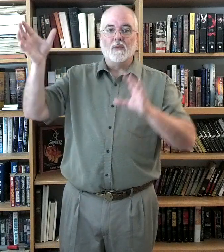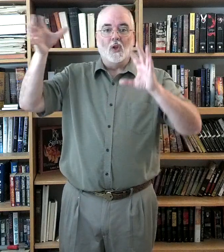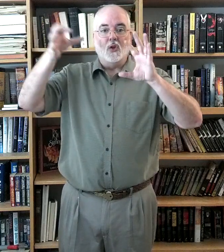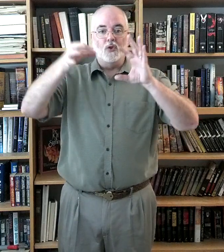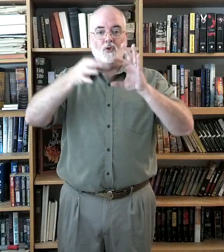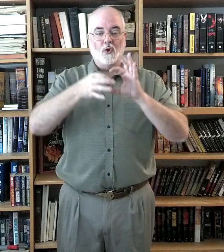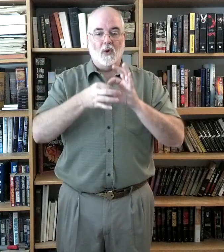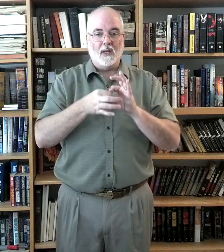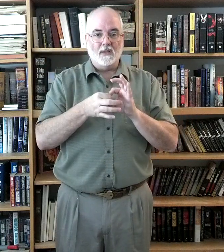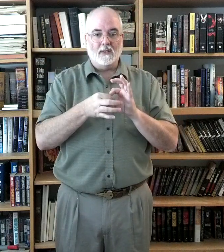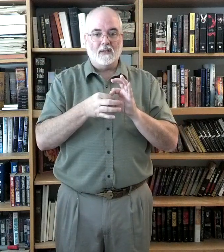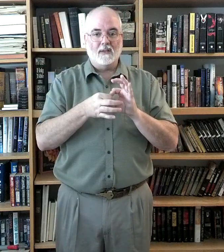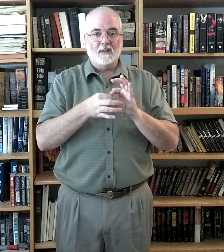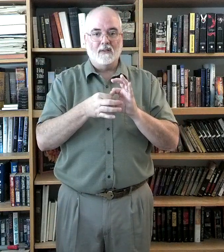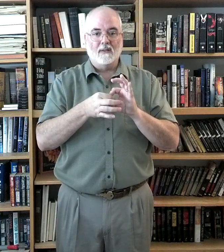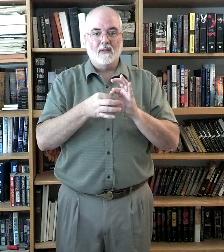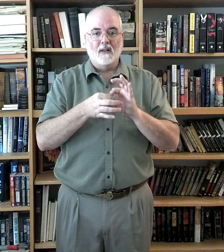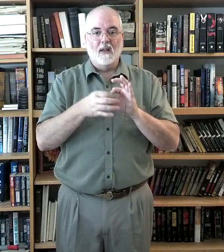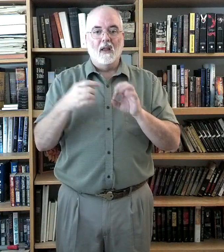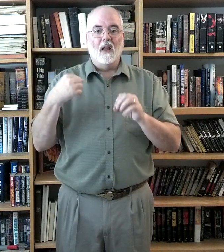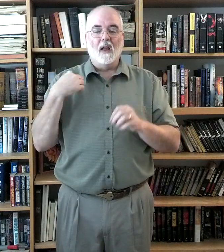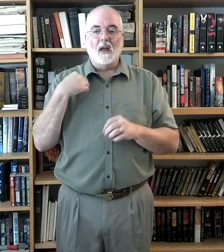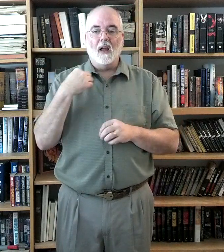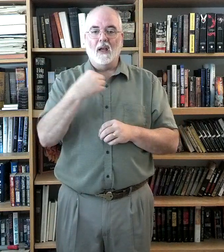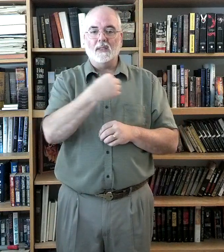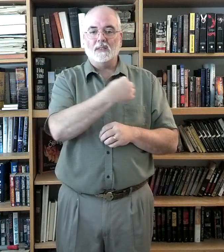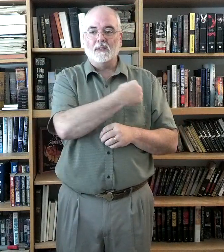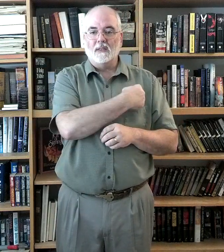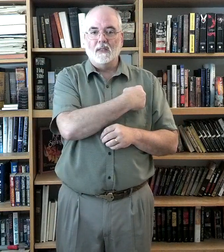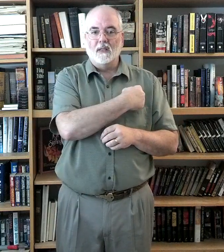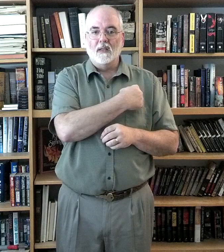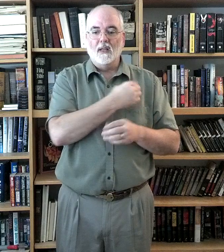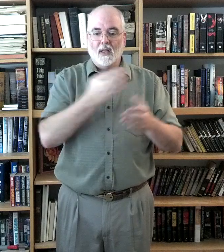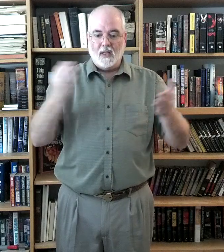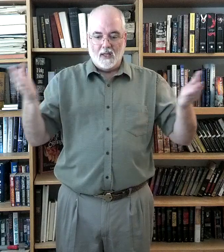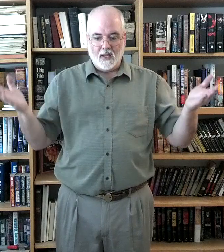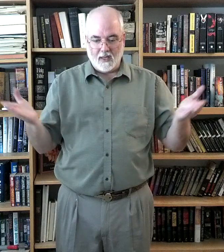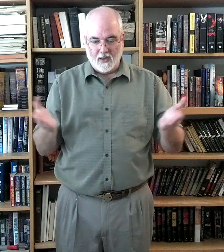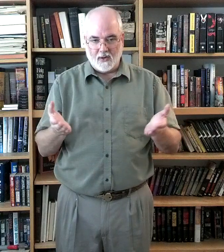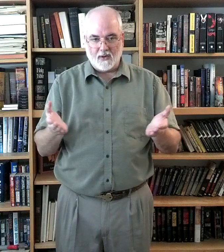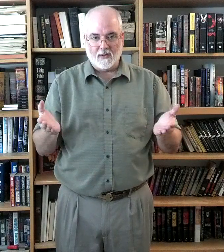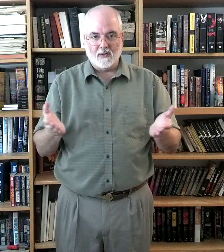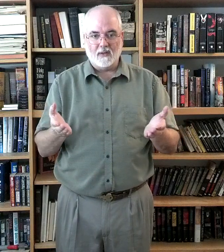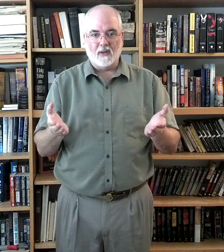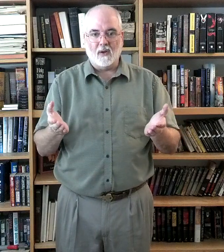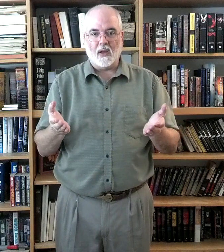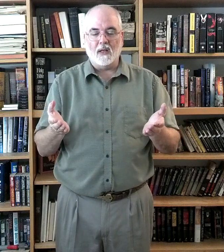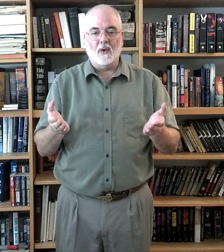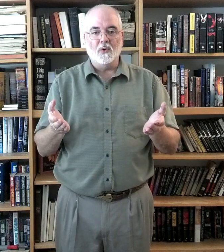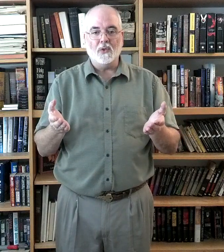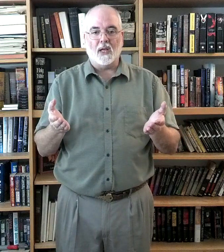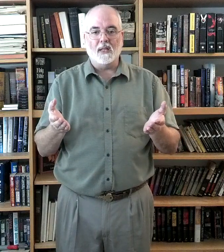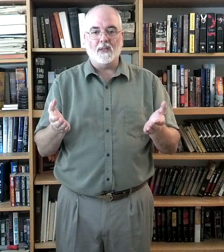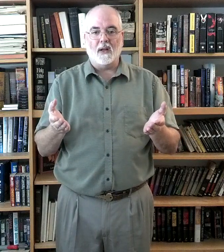He joins us here. Okay? No new signs there.